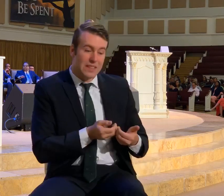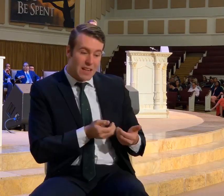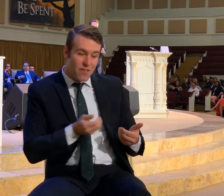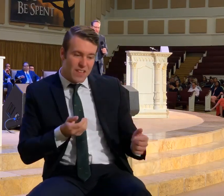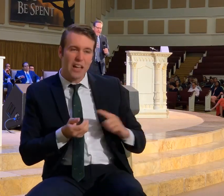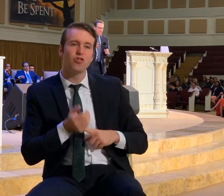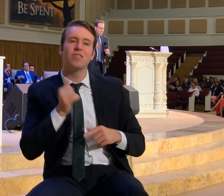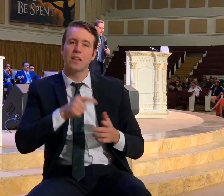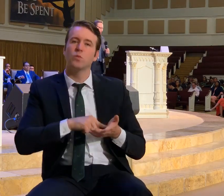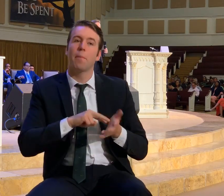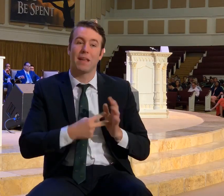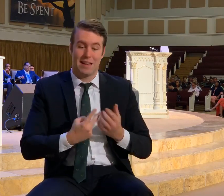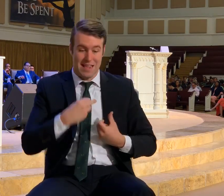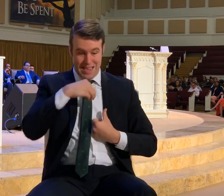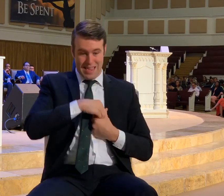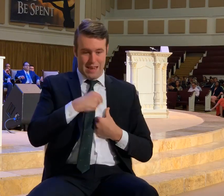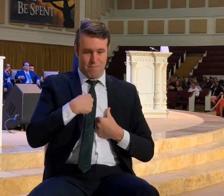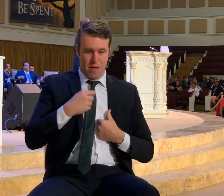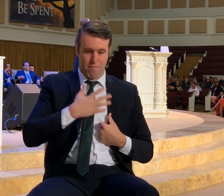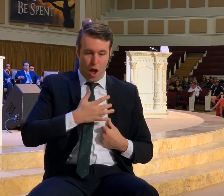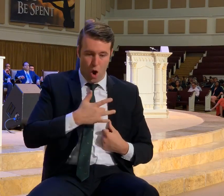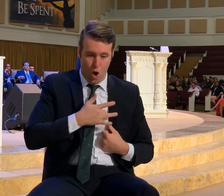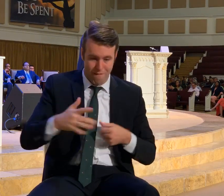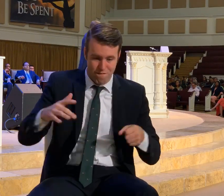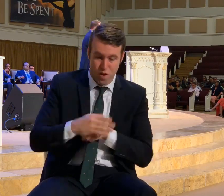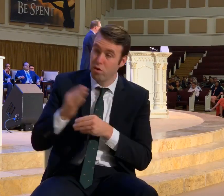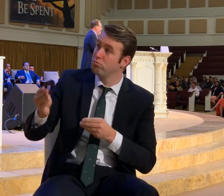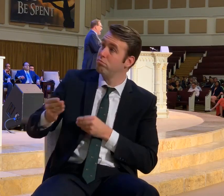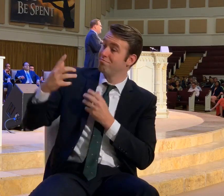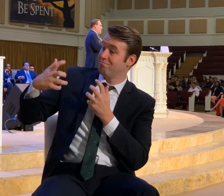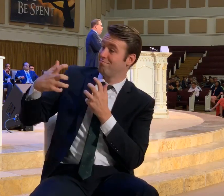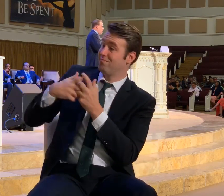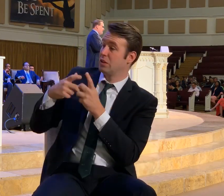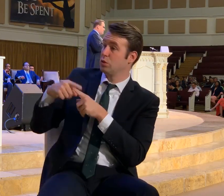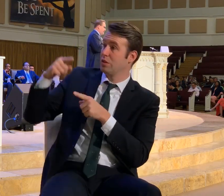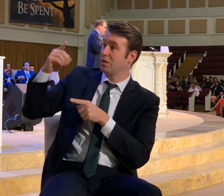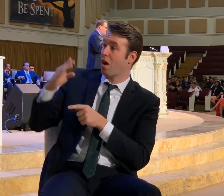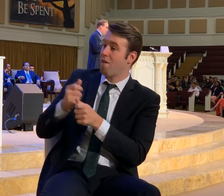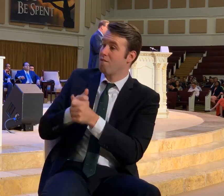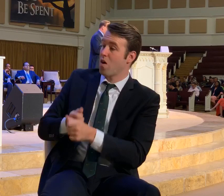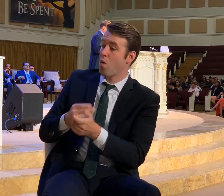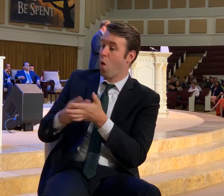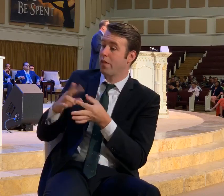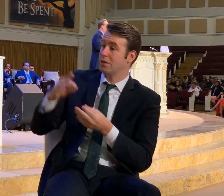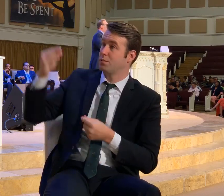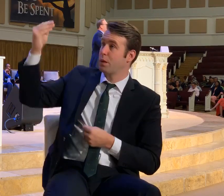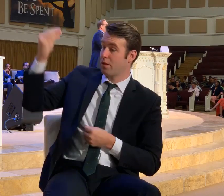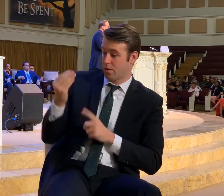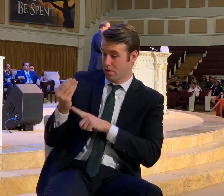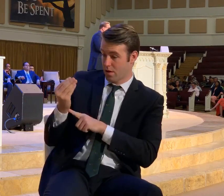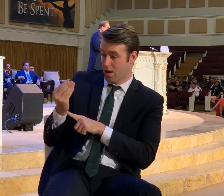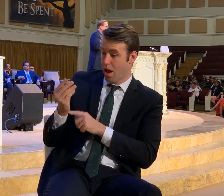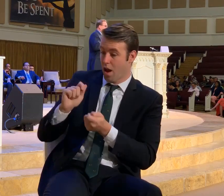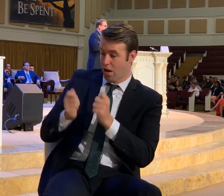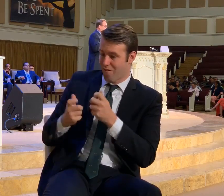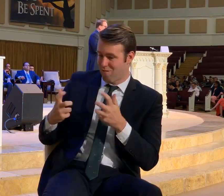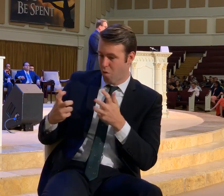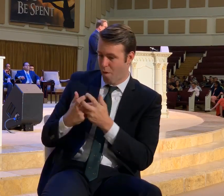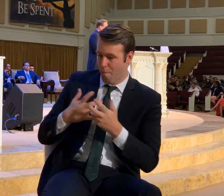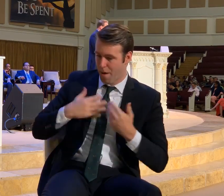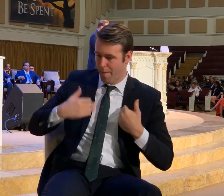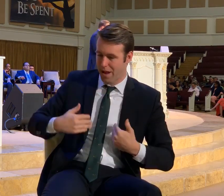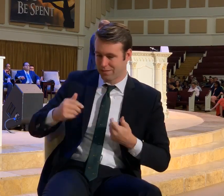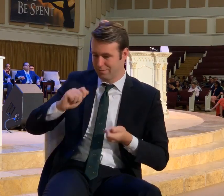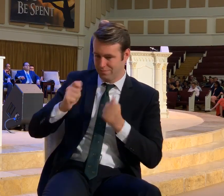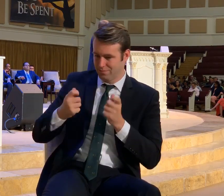is the thing in me, my heart, my will, as the Holy Spirit begins to conform me